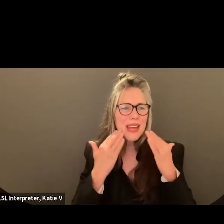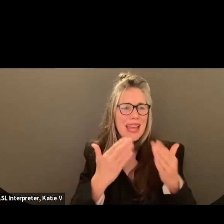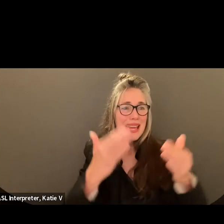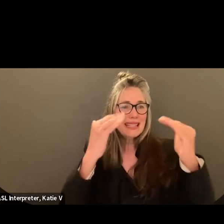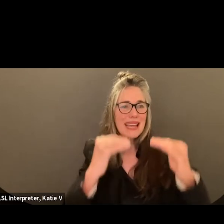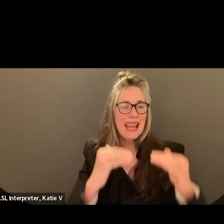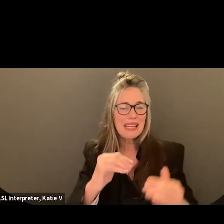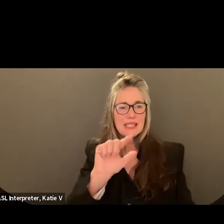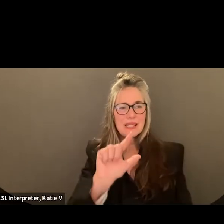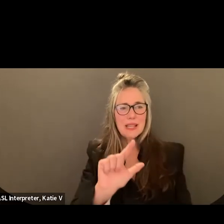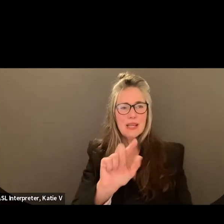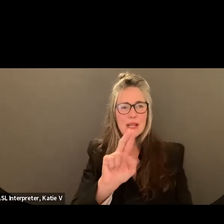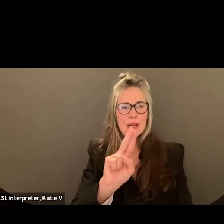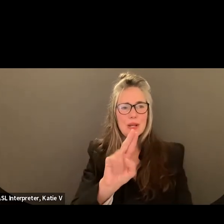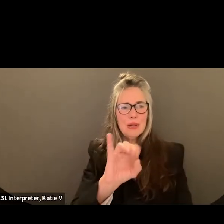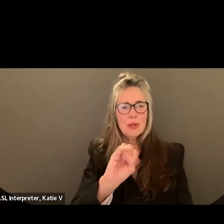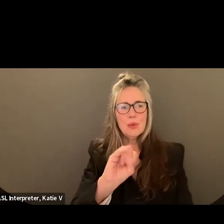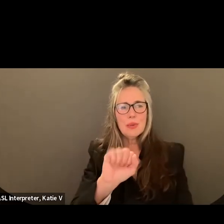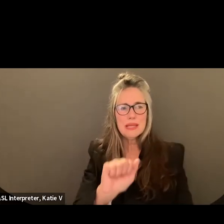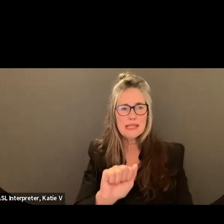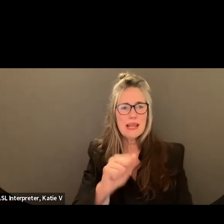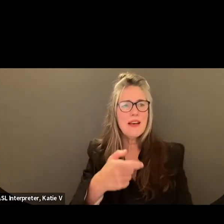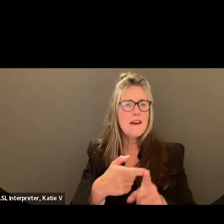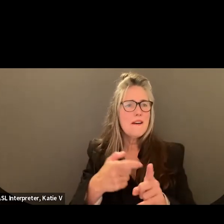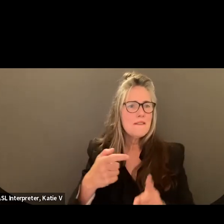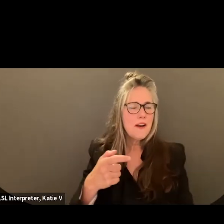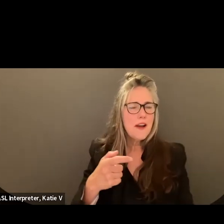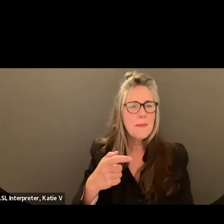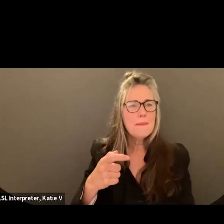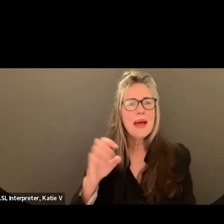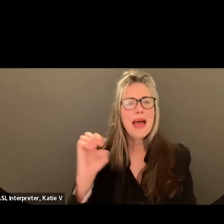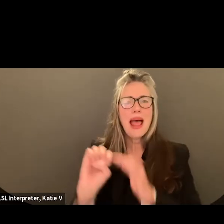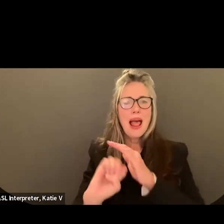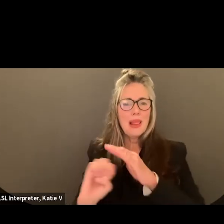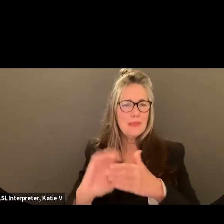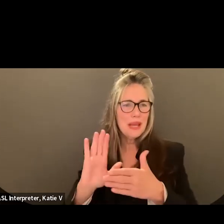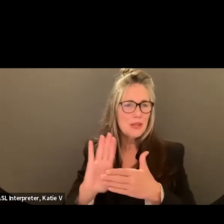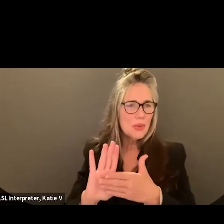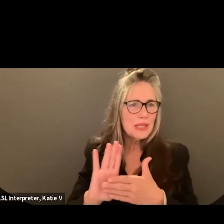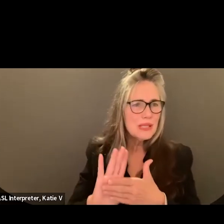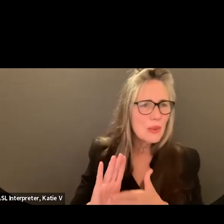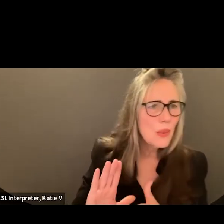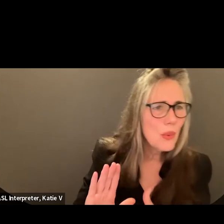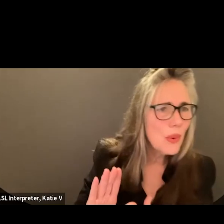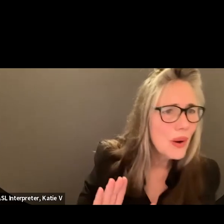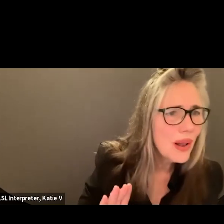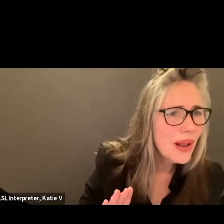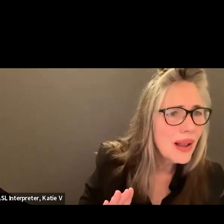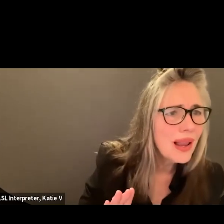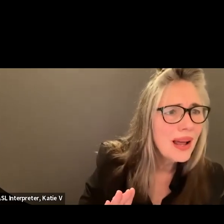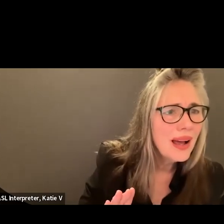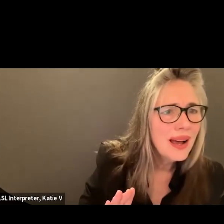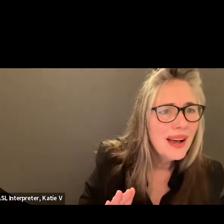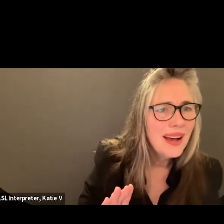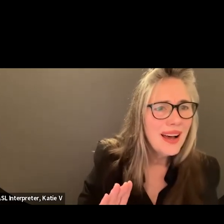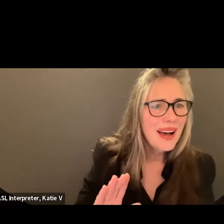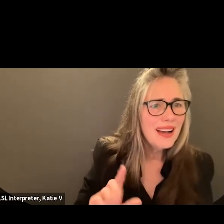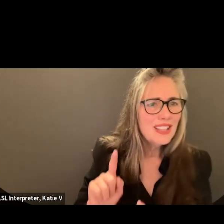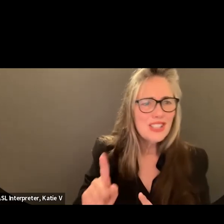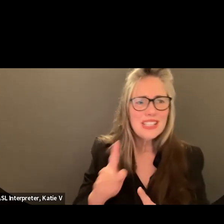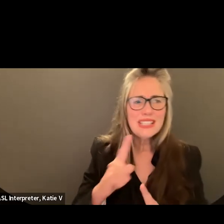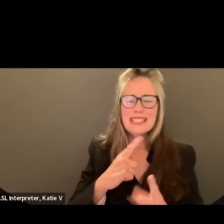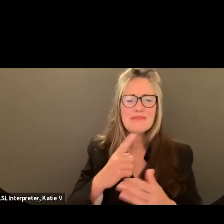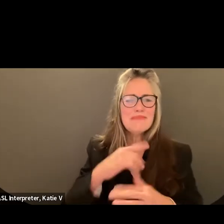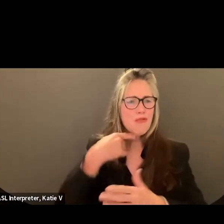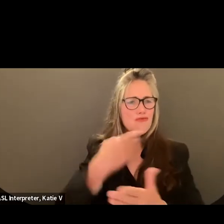nominated by Nagin, the office manager. She's always here early and leaves late. She cares for the students and staff.